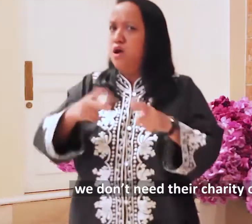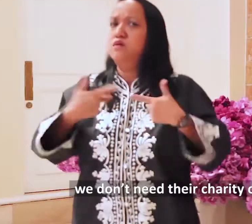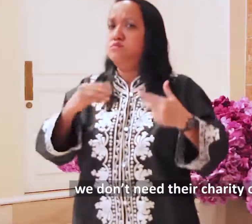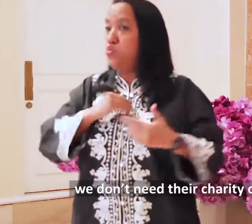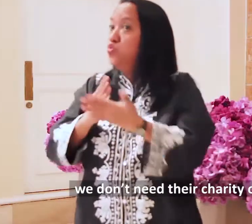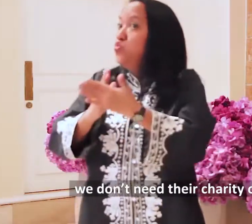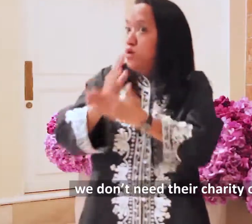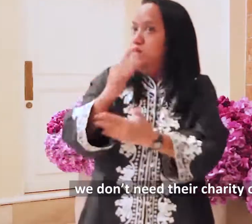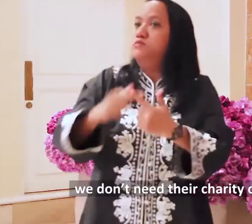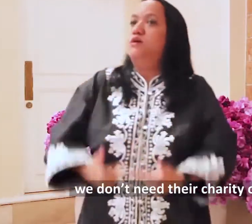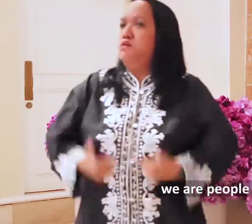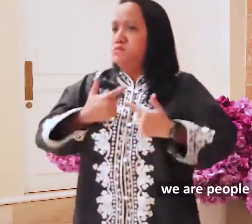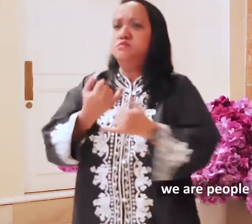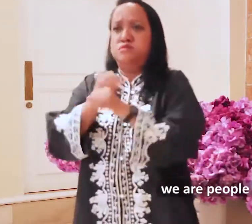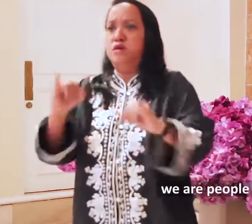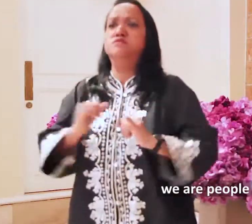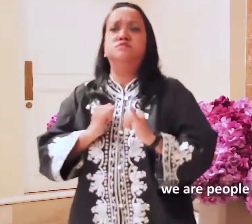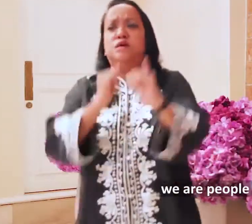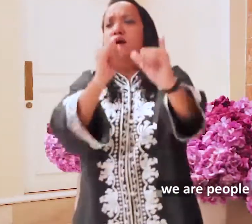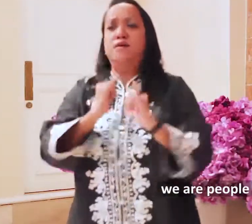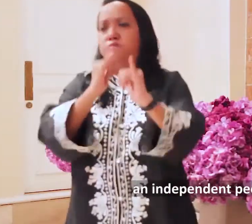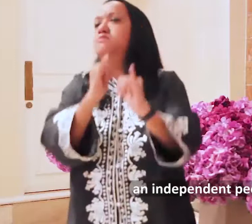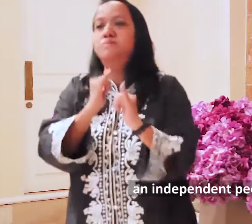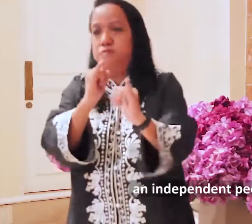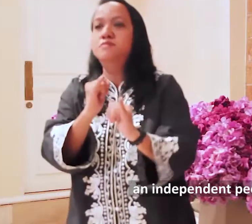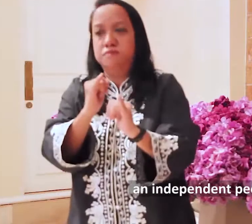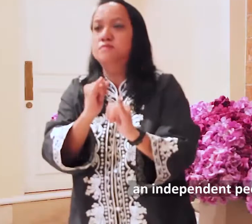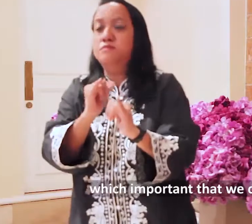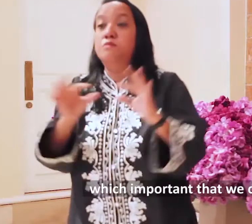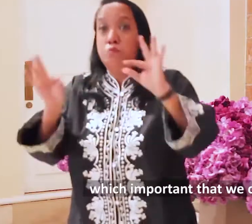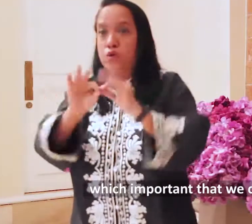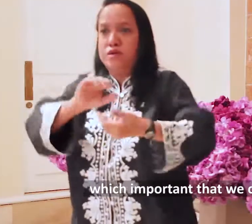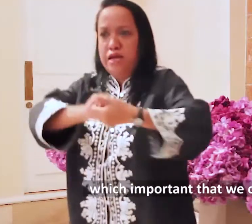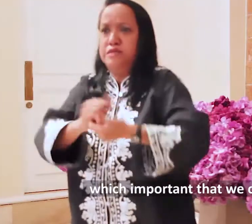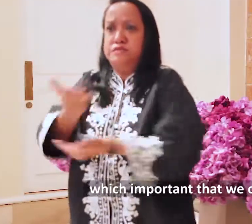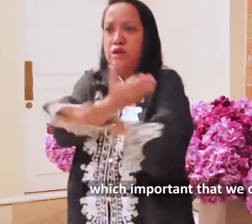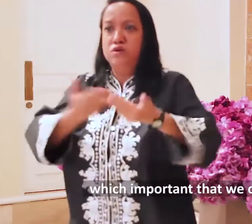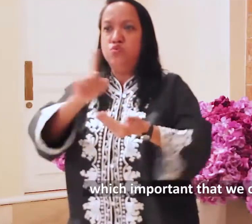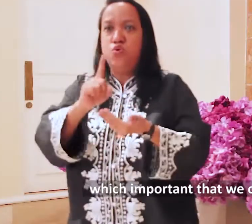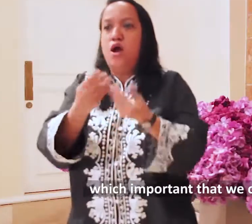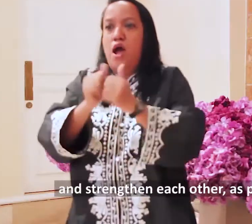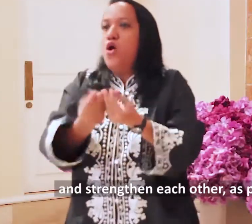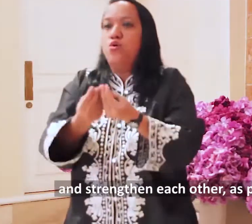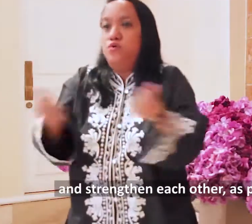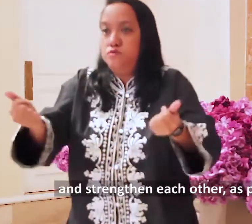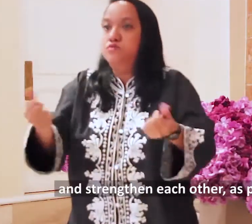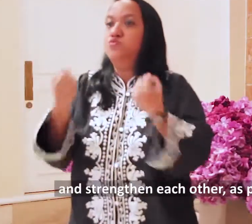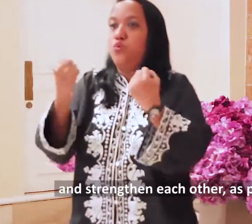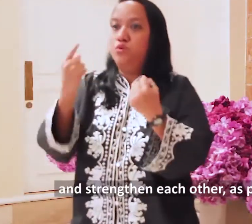mercy. We are equals. We stand as equals. It's important that we collaborate and strengthen